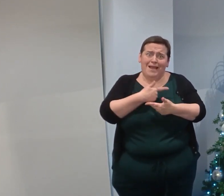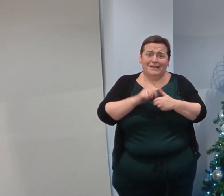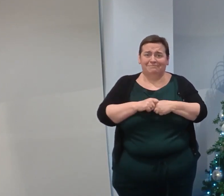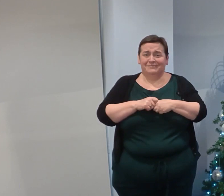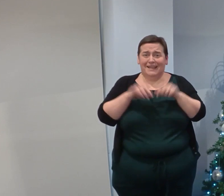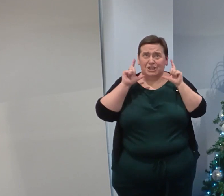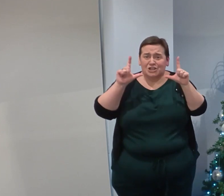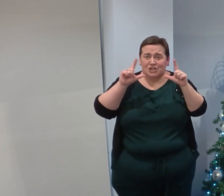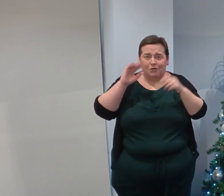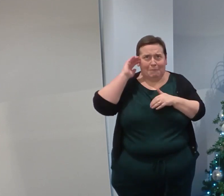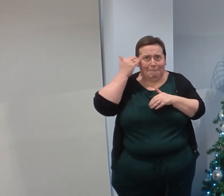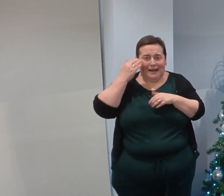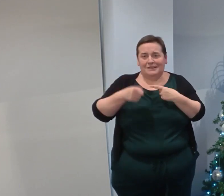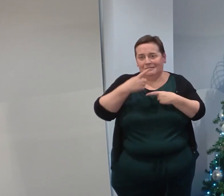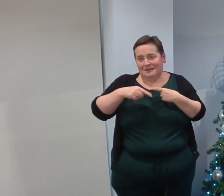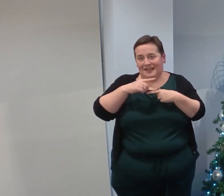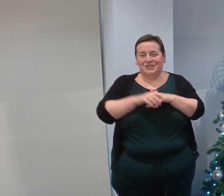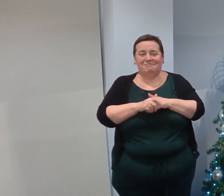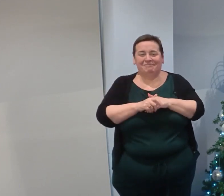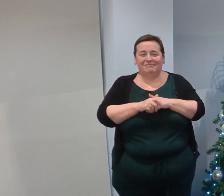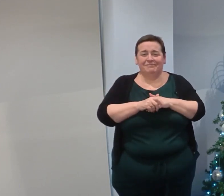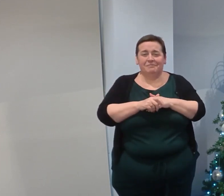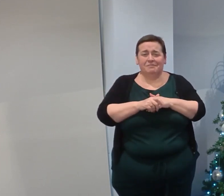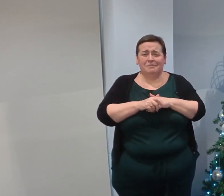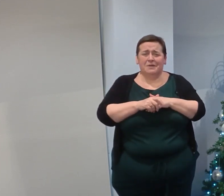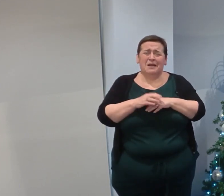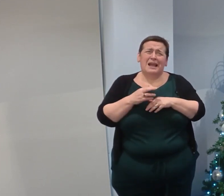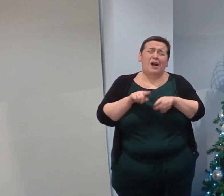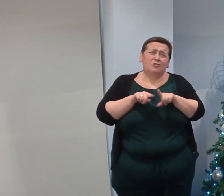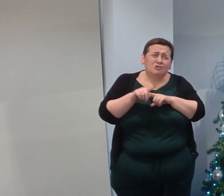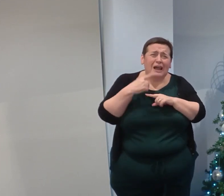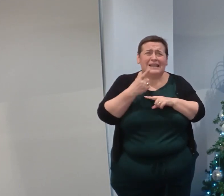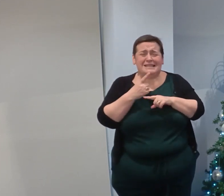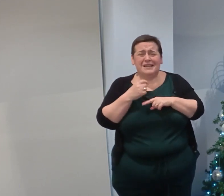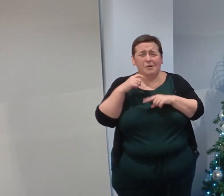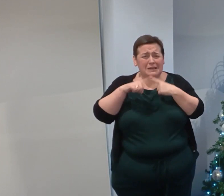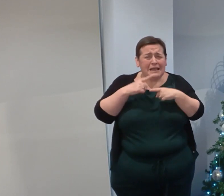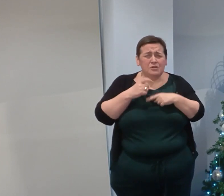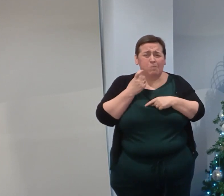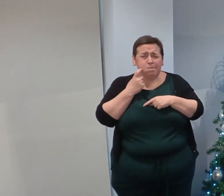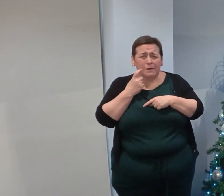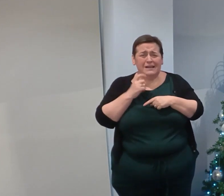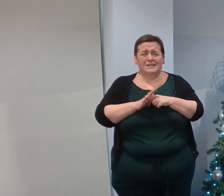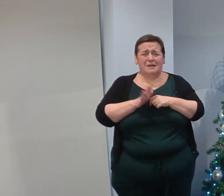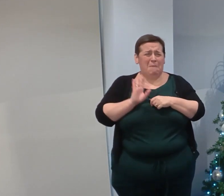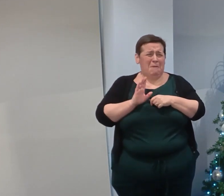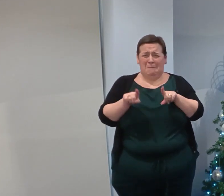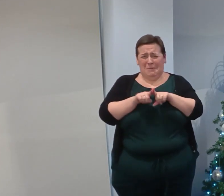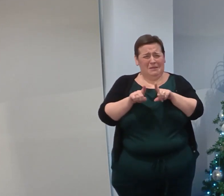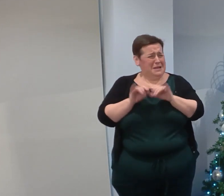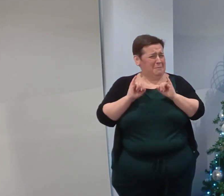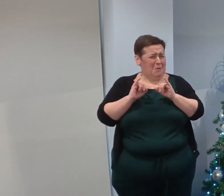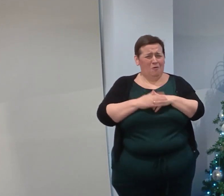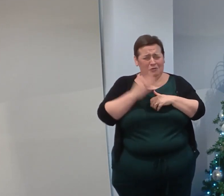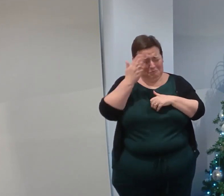madness and ranting over the past year. I'd like to say that I'll be easier to work with next year, but I'll just be as